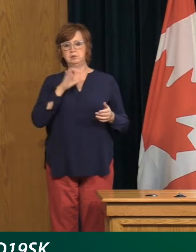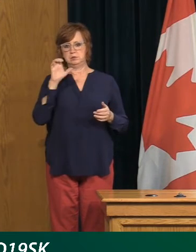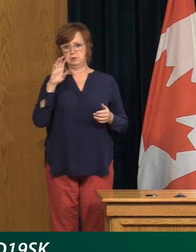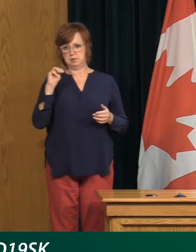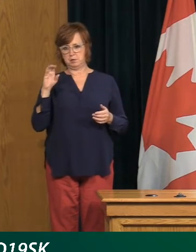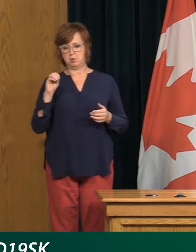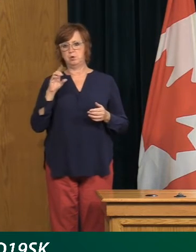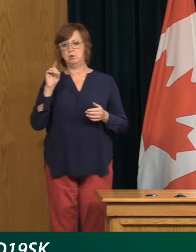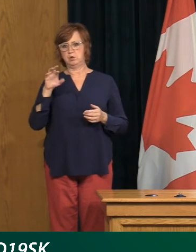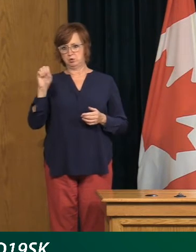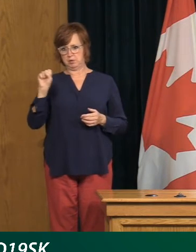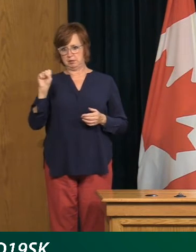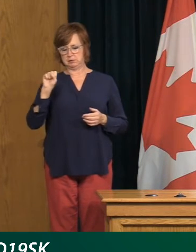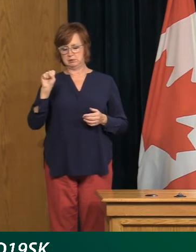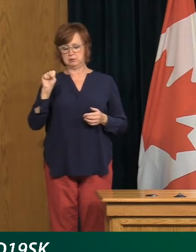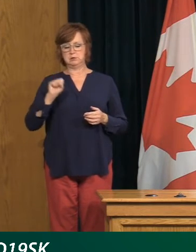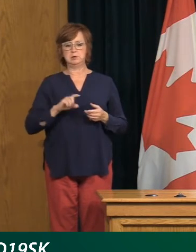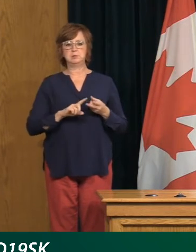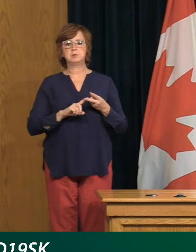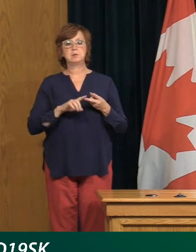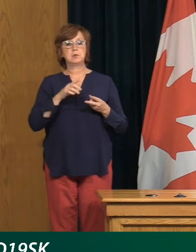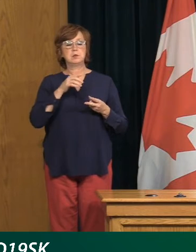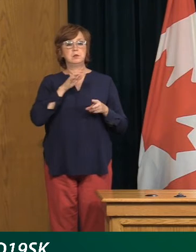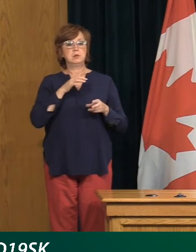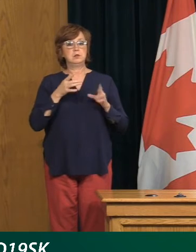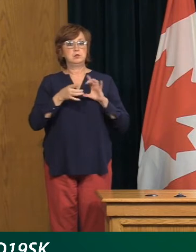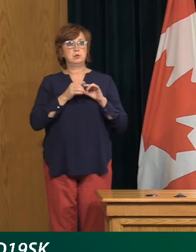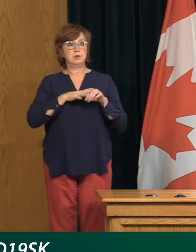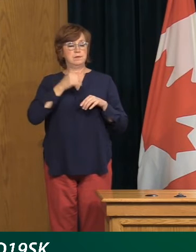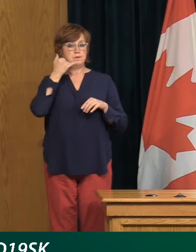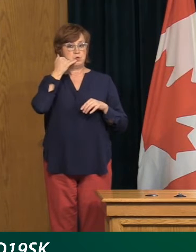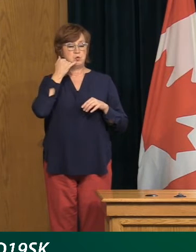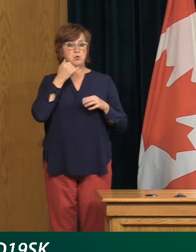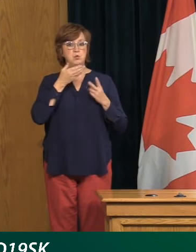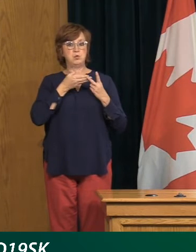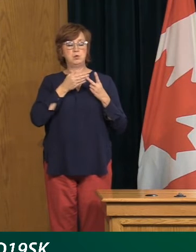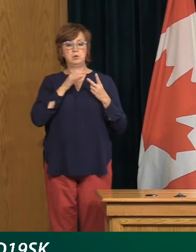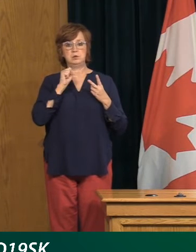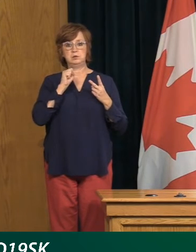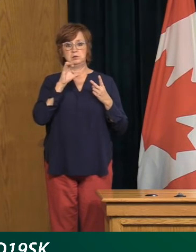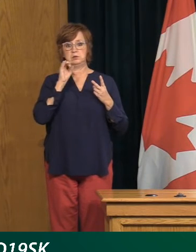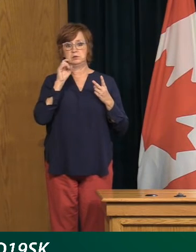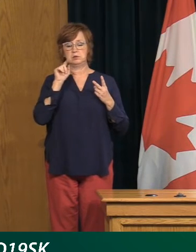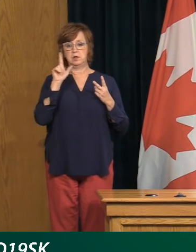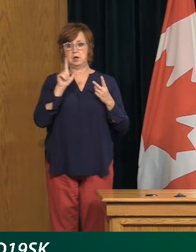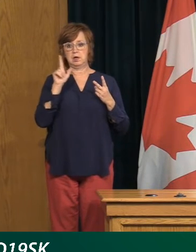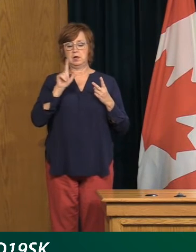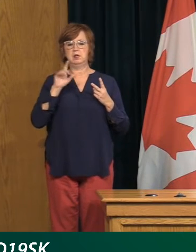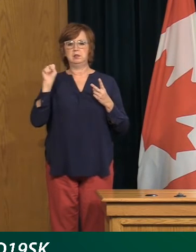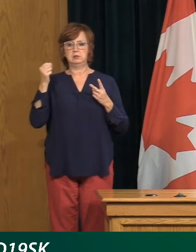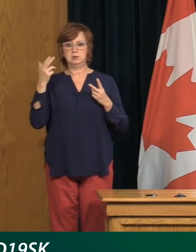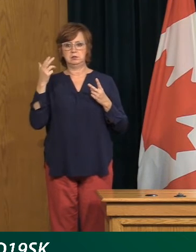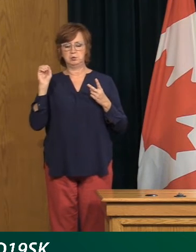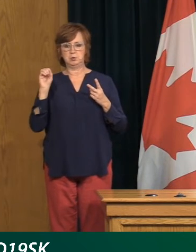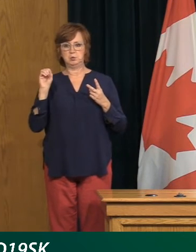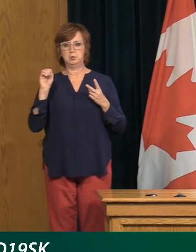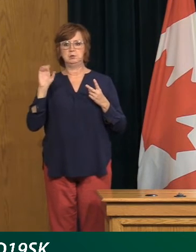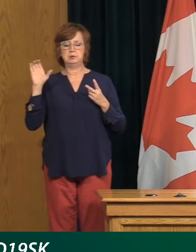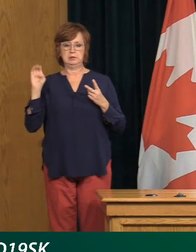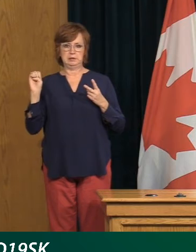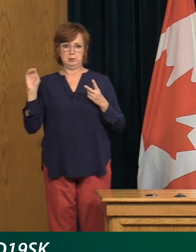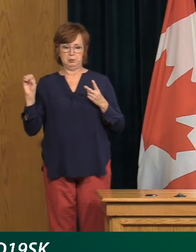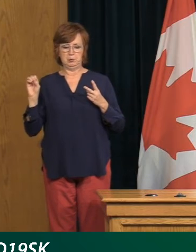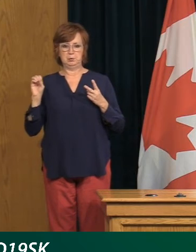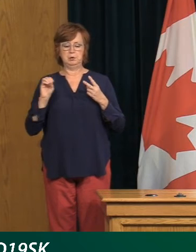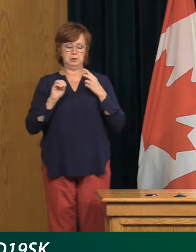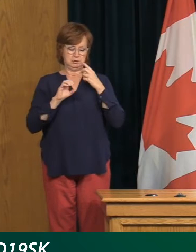Health Officer Dr. Saqib Shahab. Also on the phone line, Saskatchewan Health Authority CEO Mr. Scott